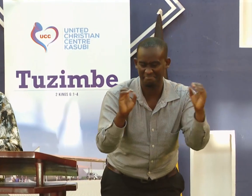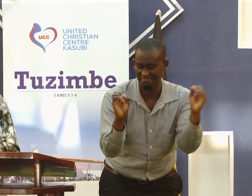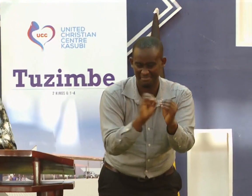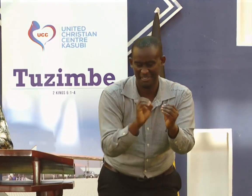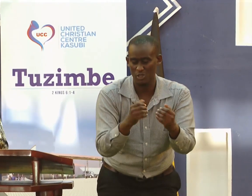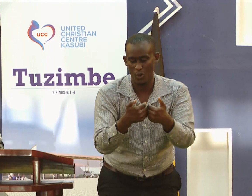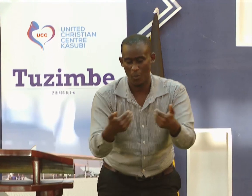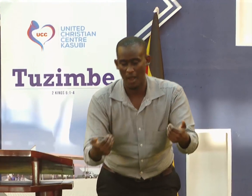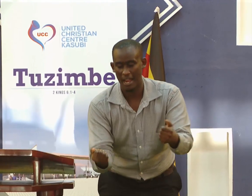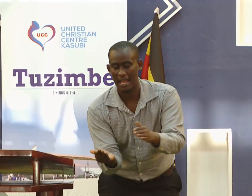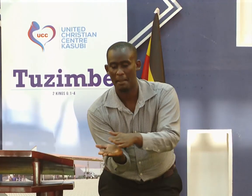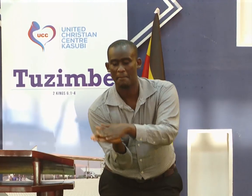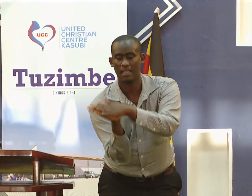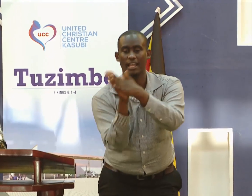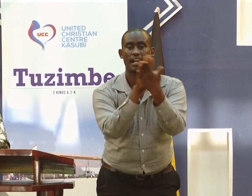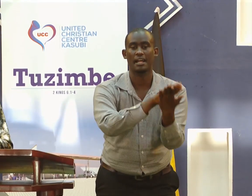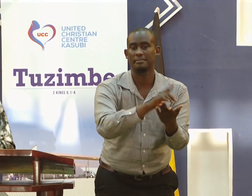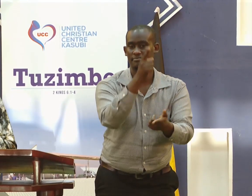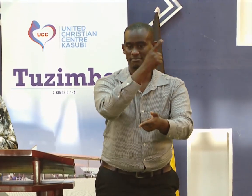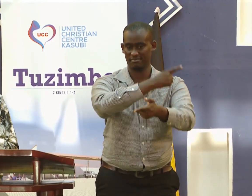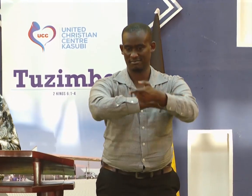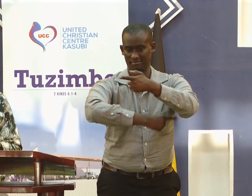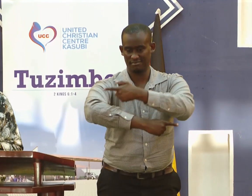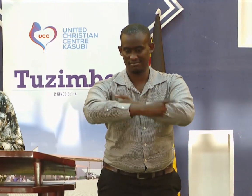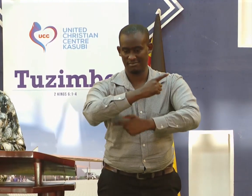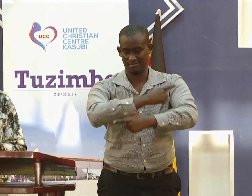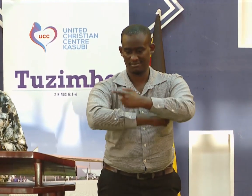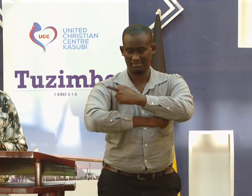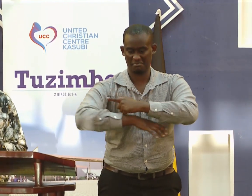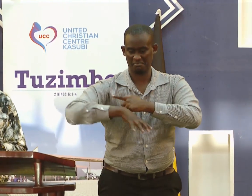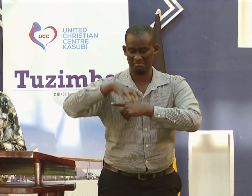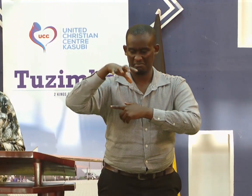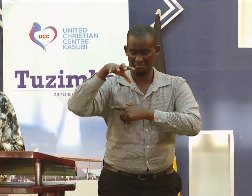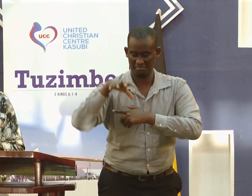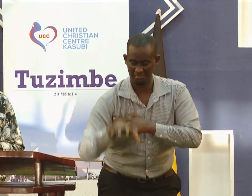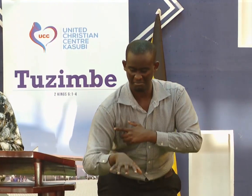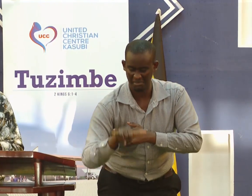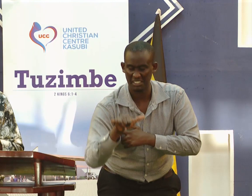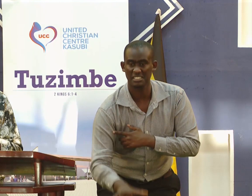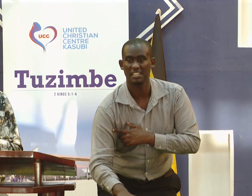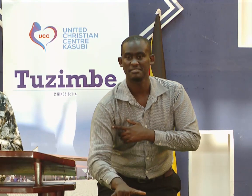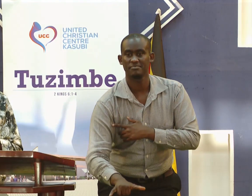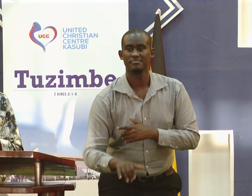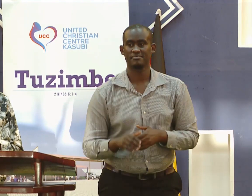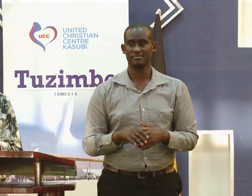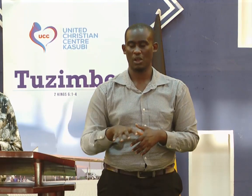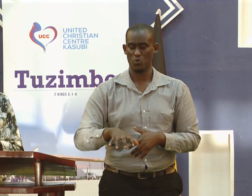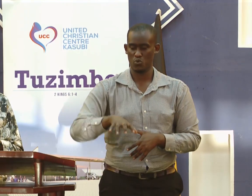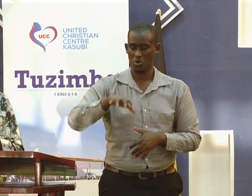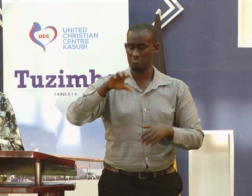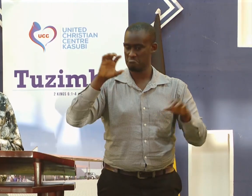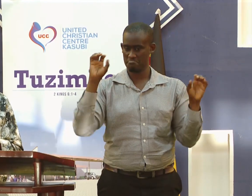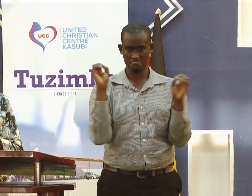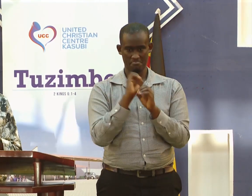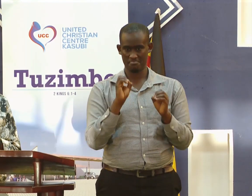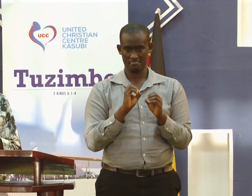When the parents did not take good care of the child, they did not provide well for the child, and the child becomes